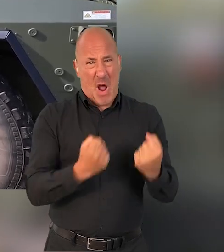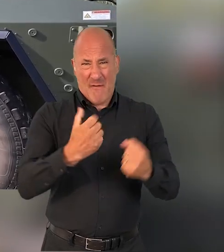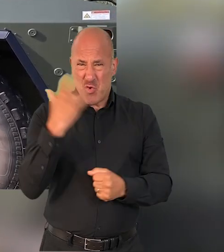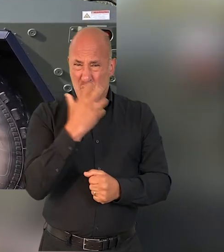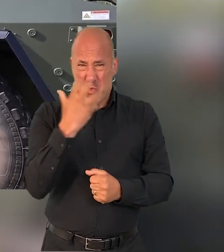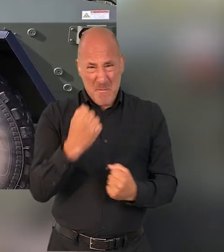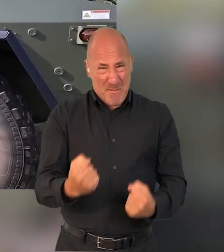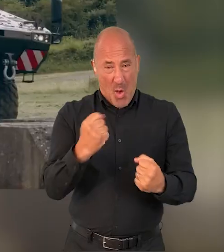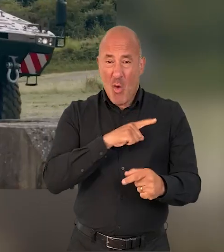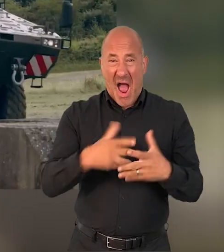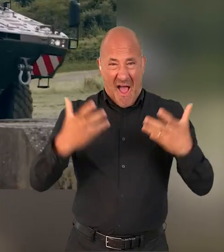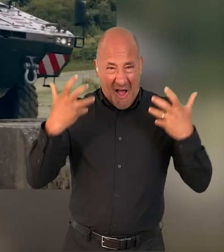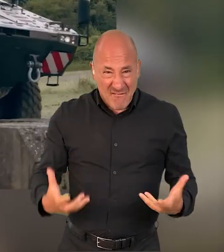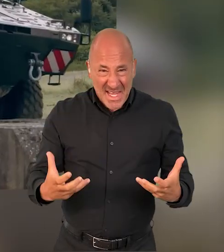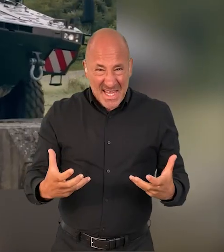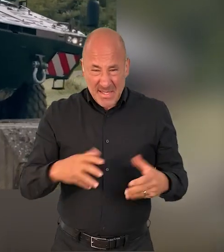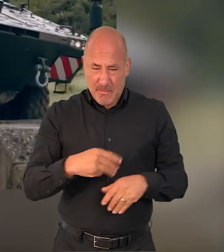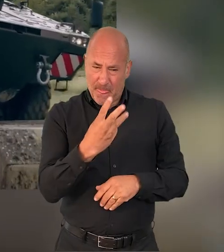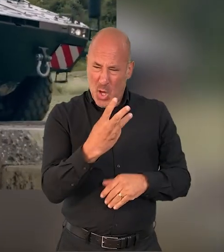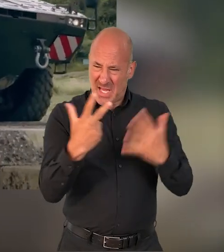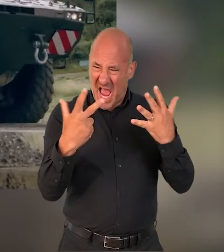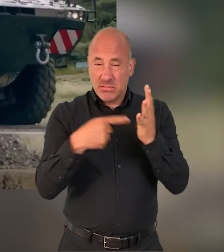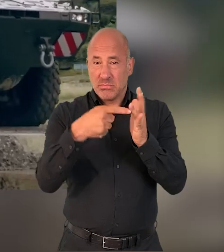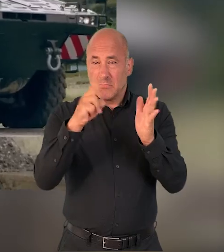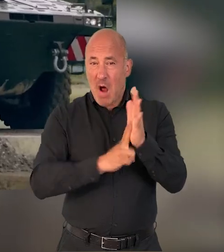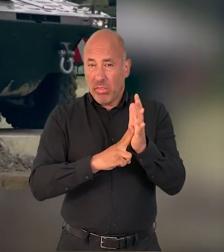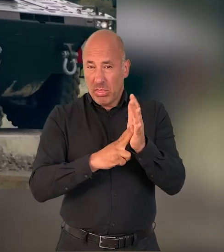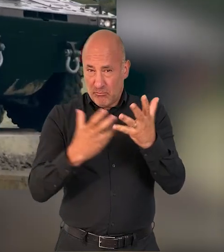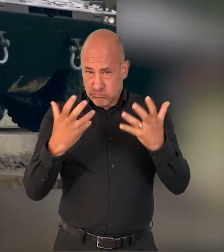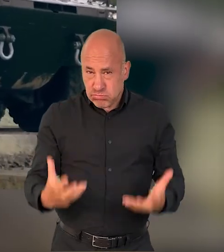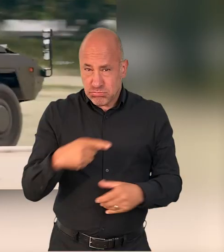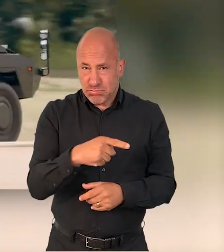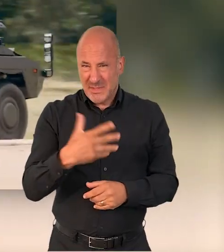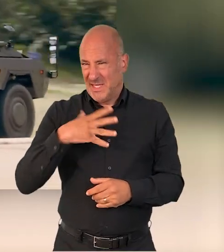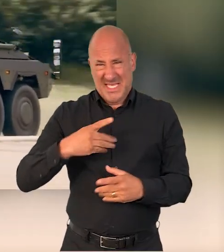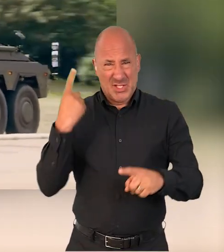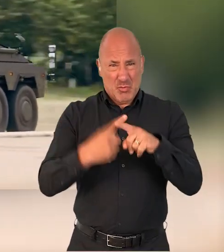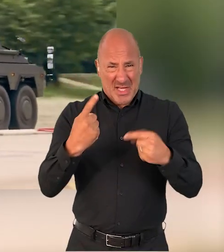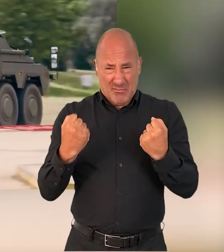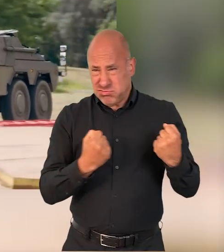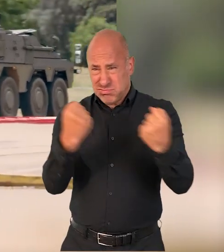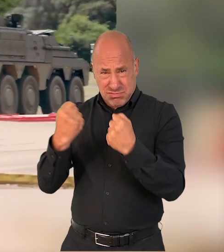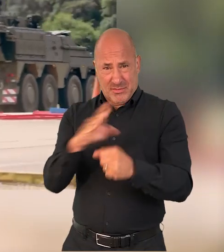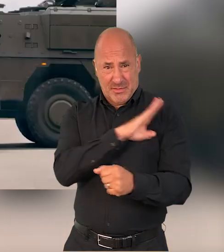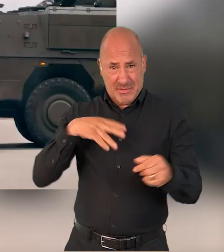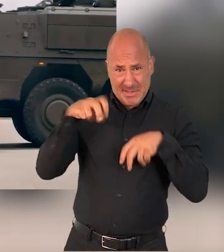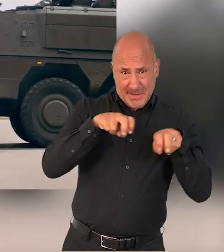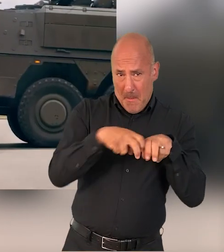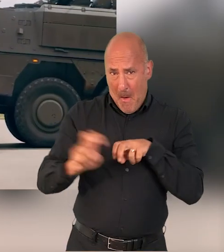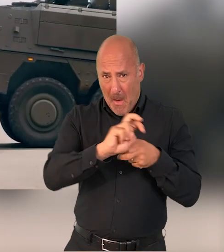lot of power in this vehicle, a phenomenal amount of power because it's a heavy vehicle. It's about 38 tonnes. And we need to be able to move troops